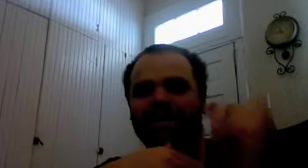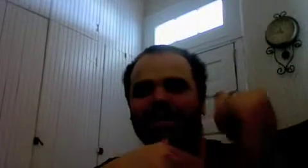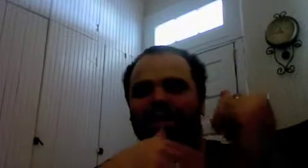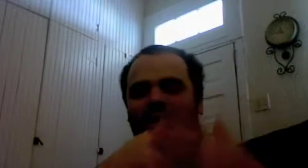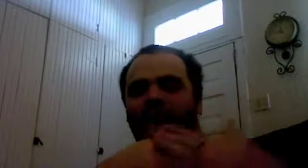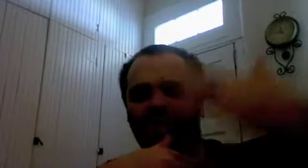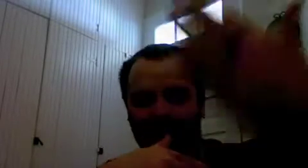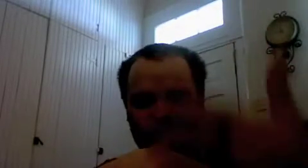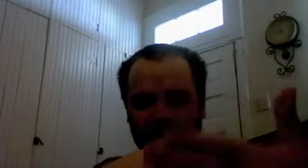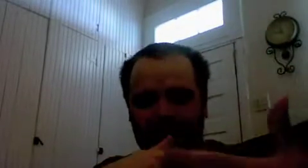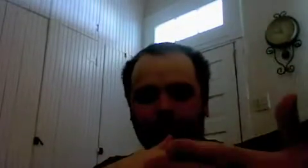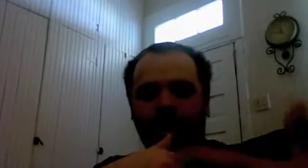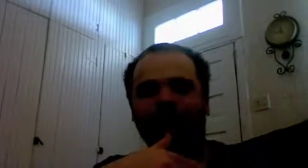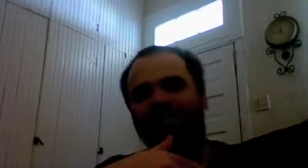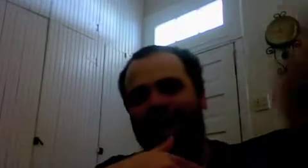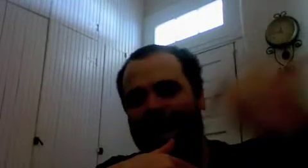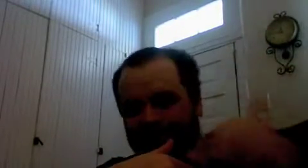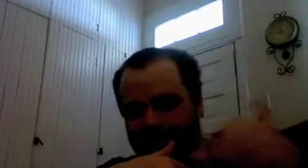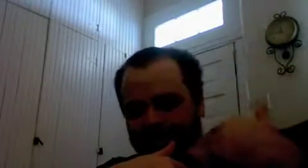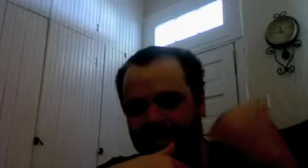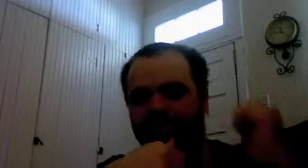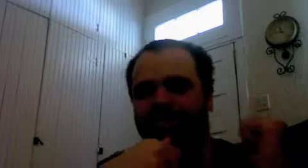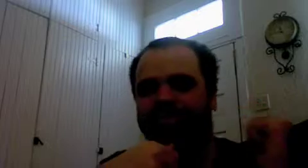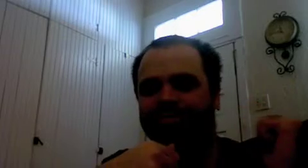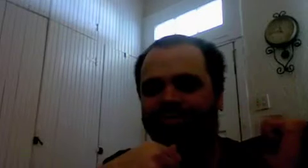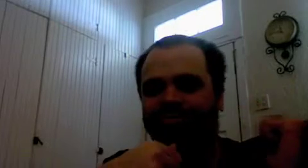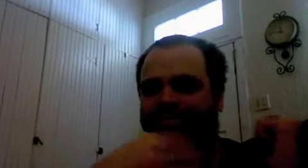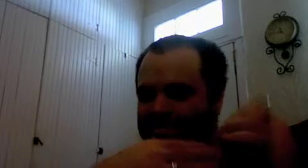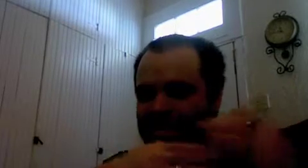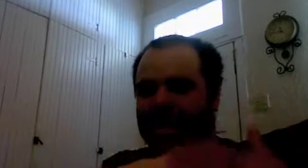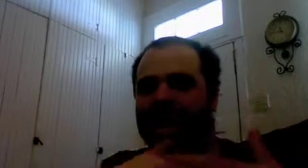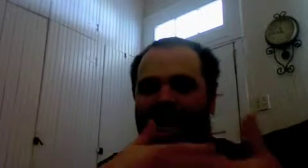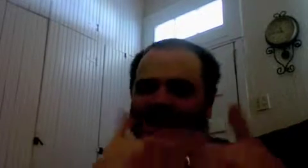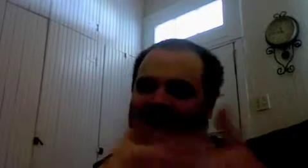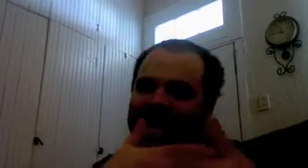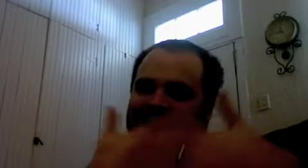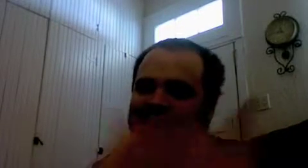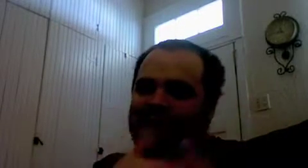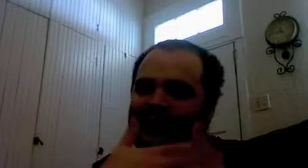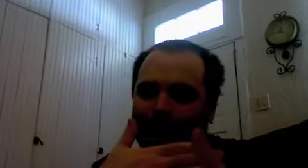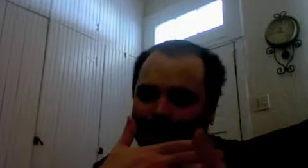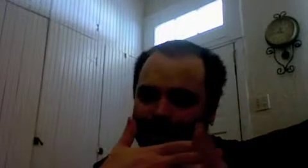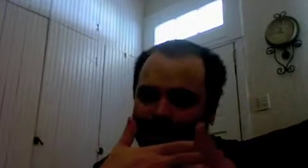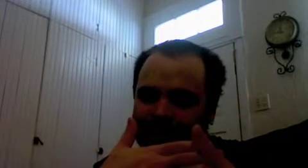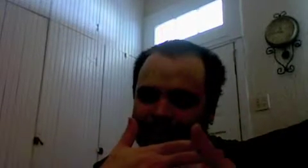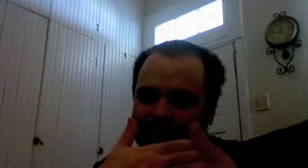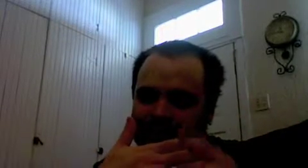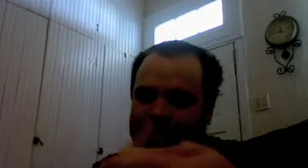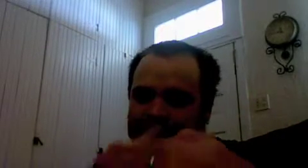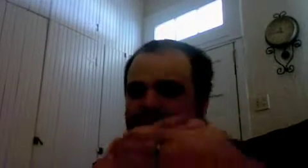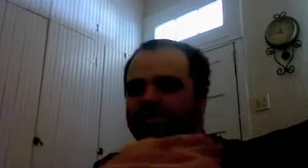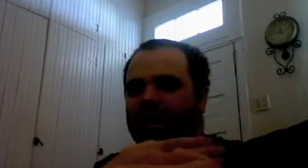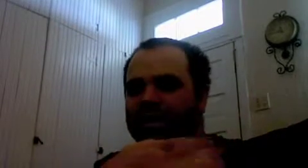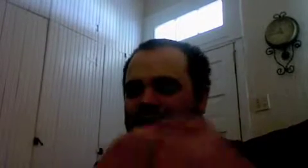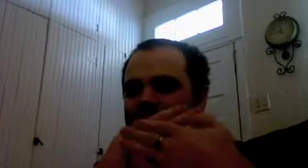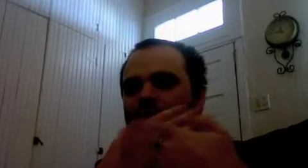the other that I'm positing as myself right and that gap is I think the